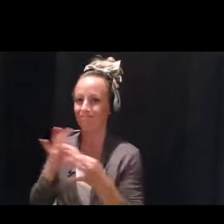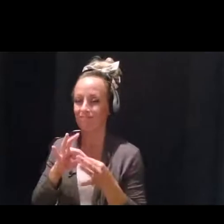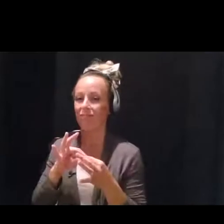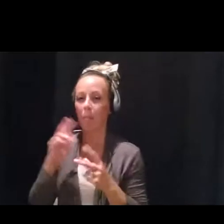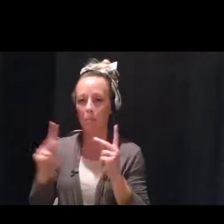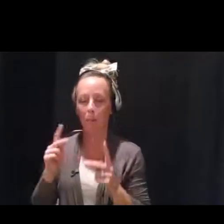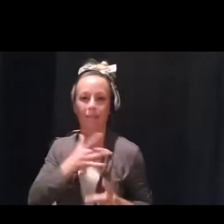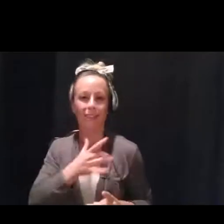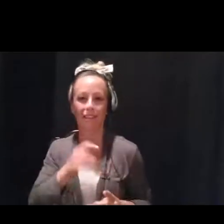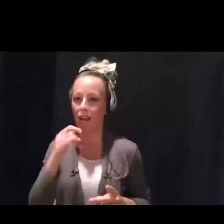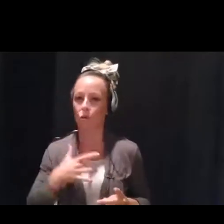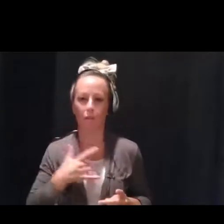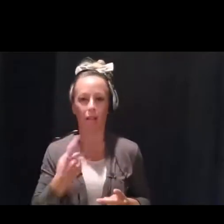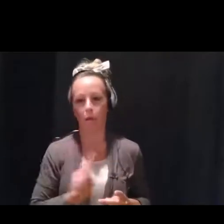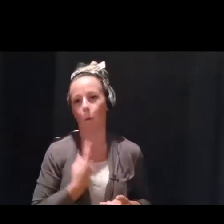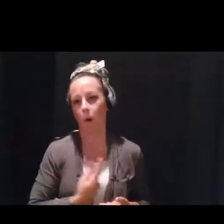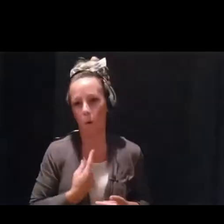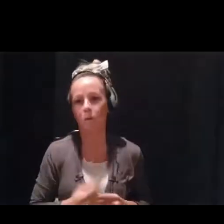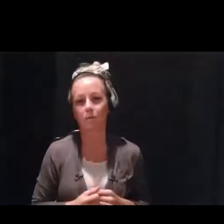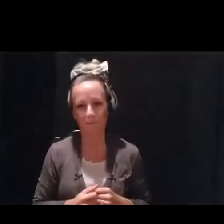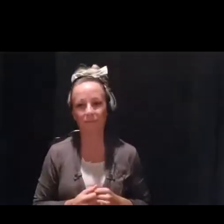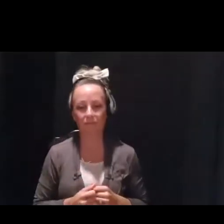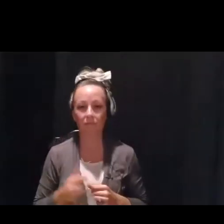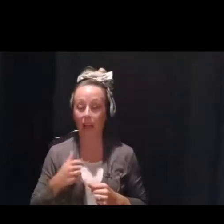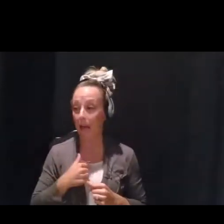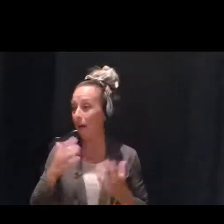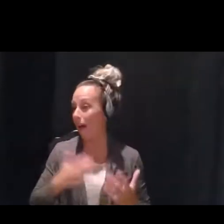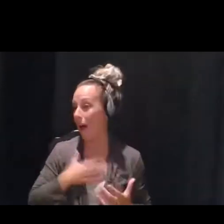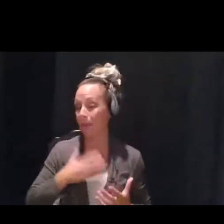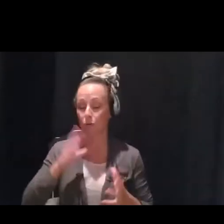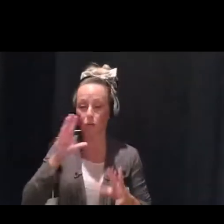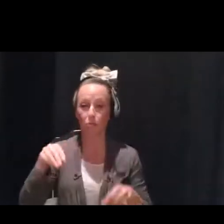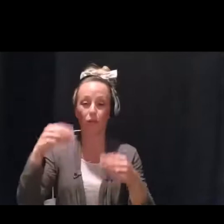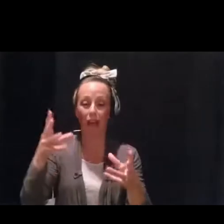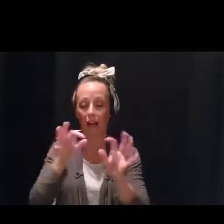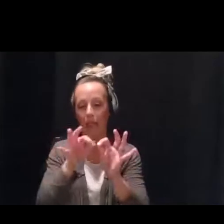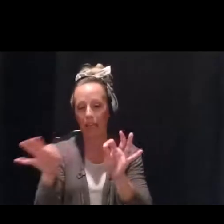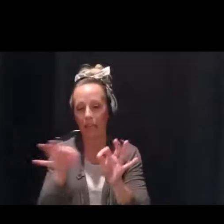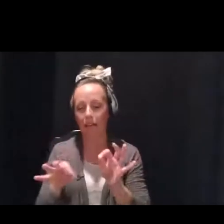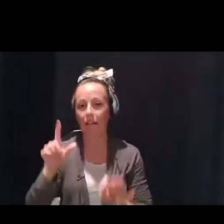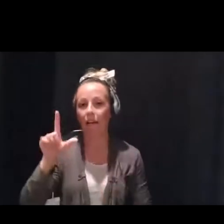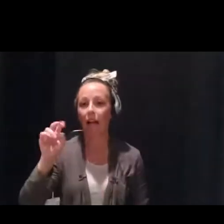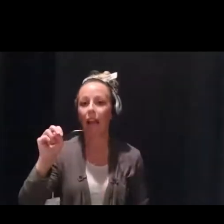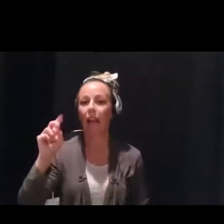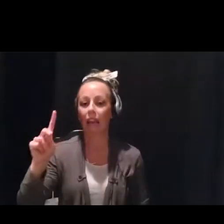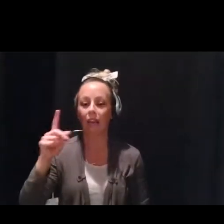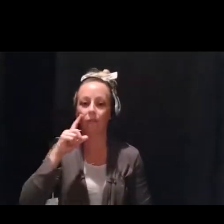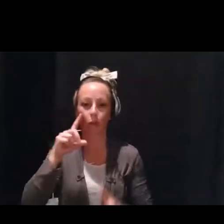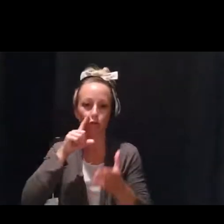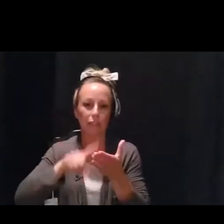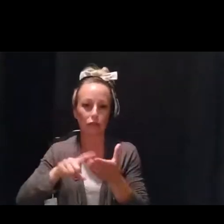I'm happy to provide the links to the research as well that I shared during our call today.